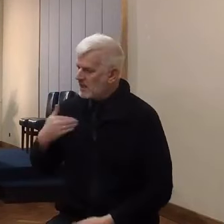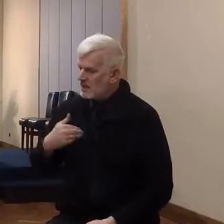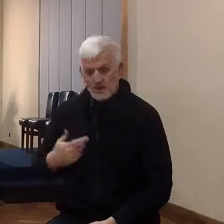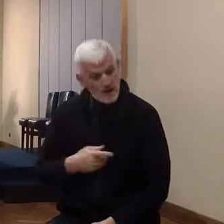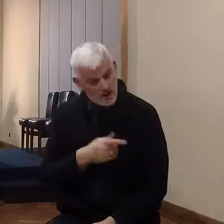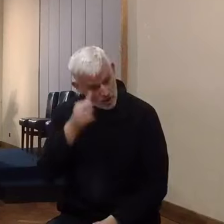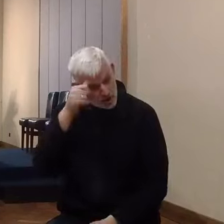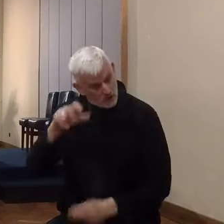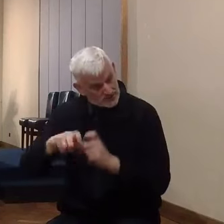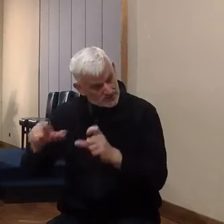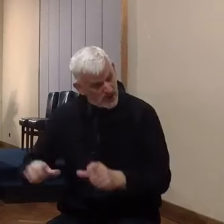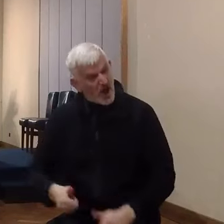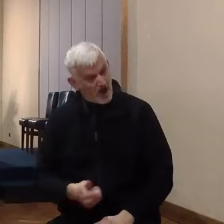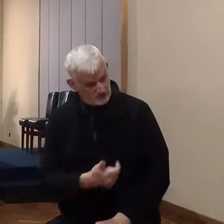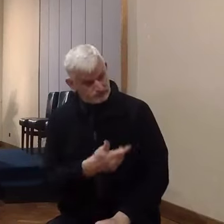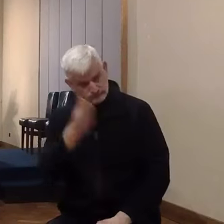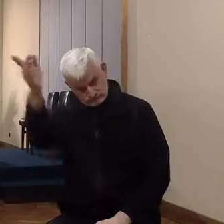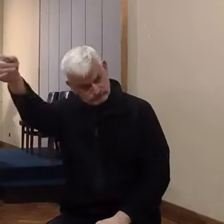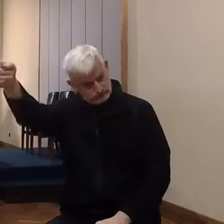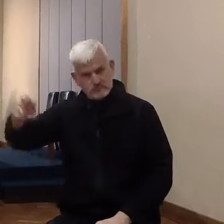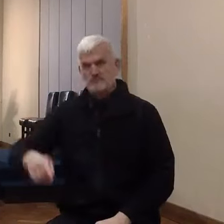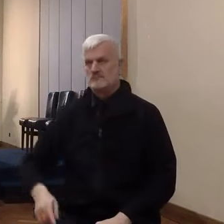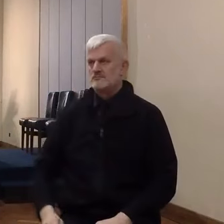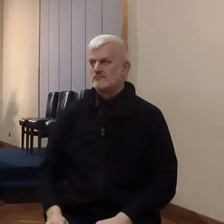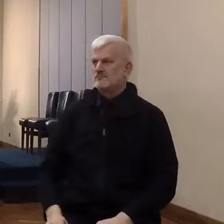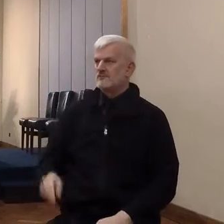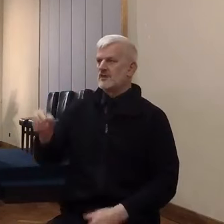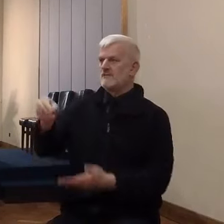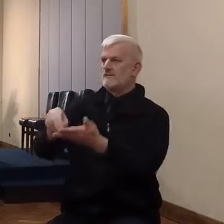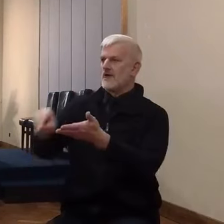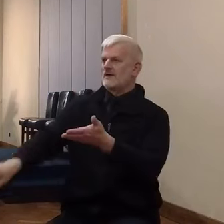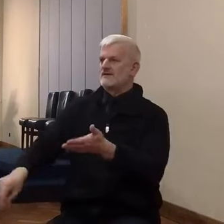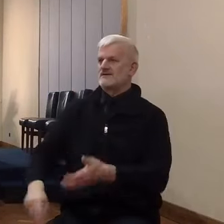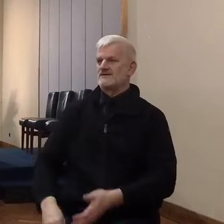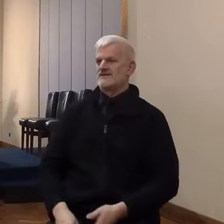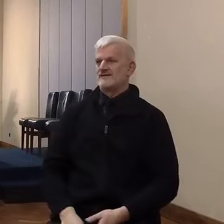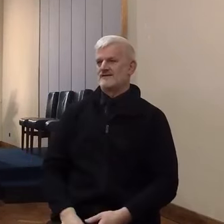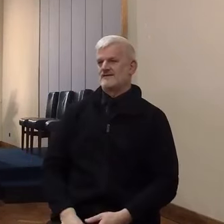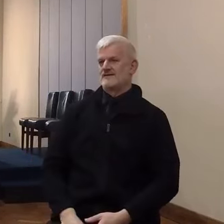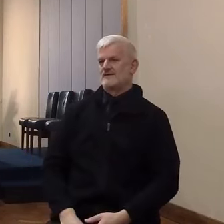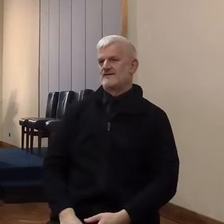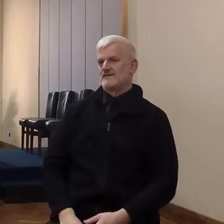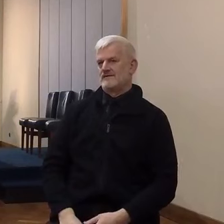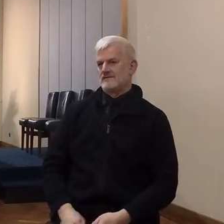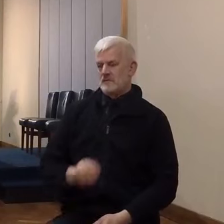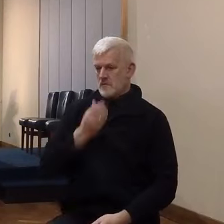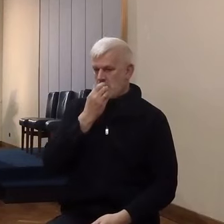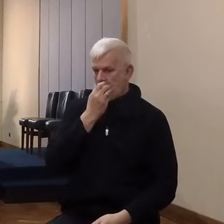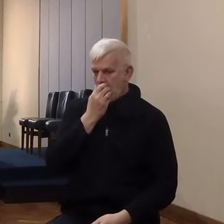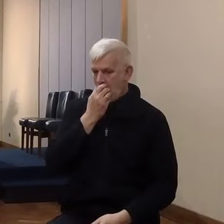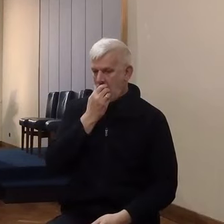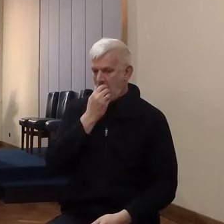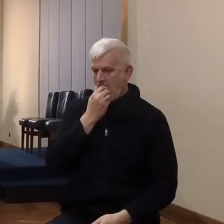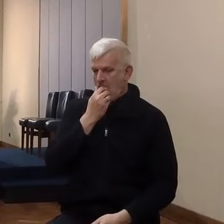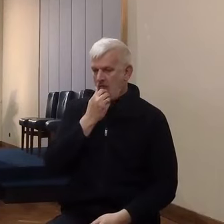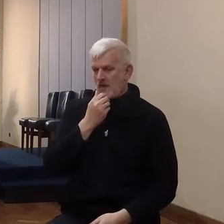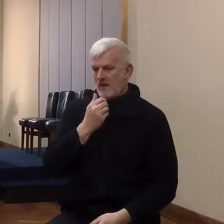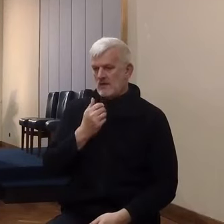moment because it was a kind of, and there were many of these, along the inside of the Jericho city wall.